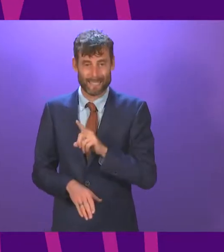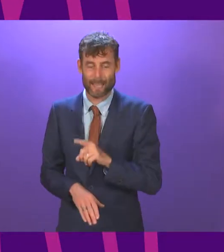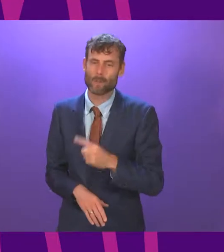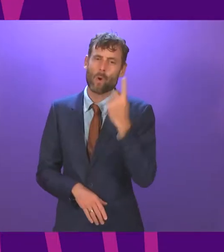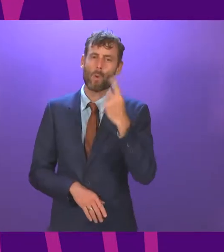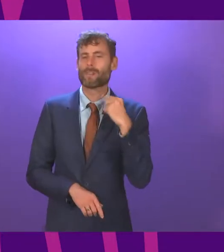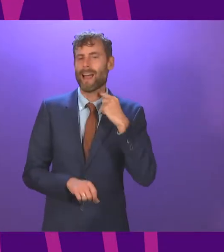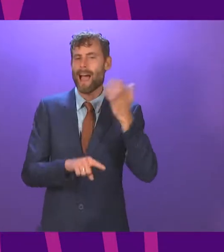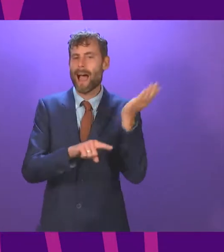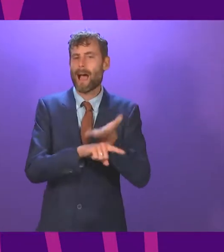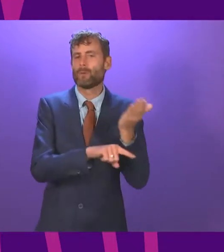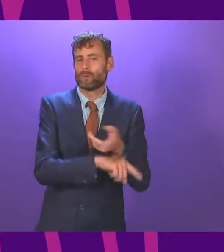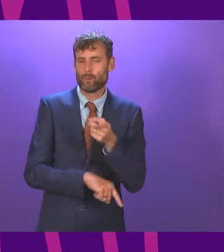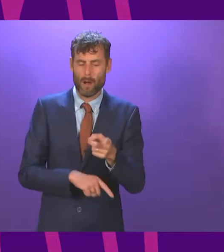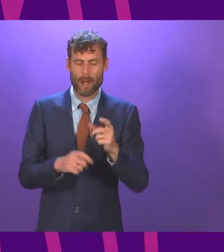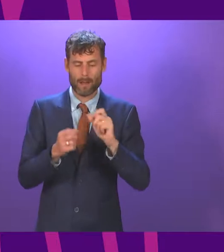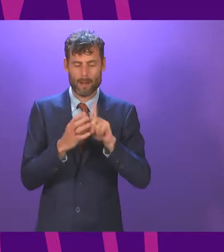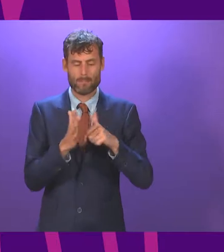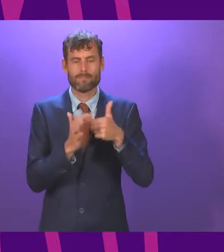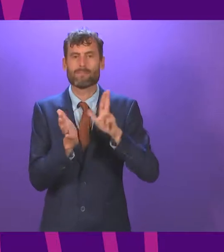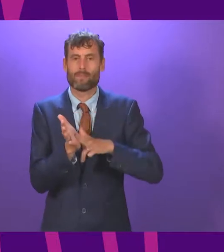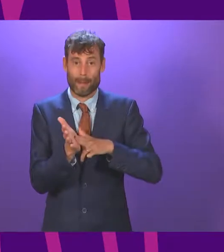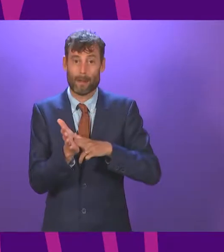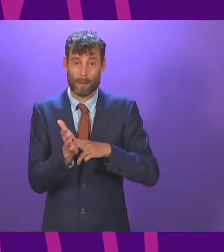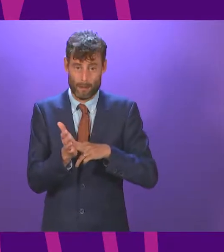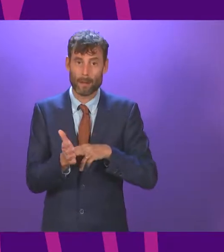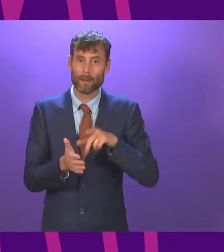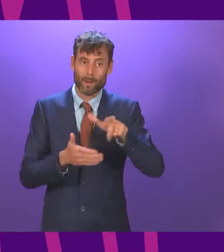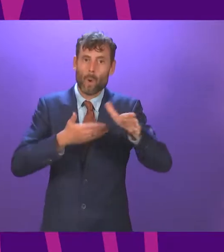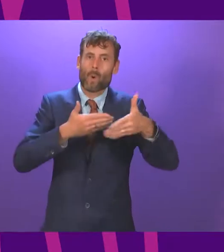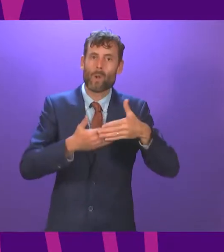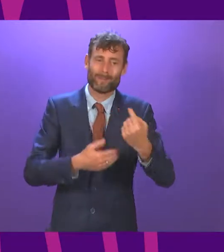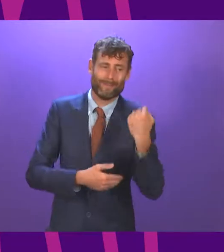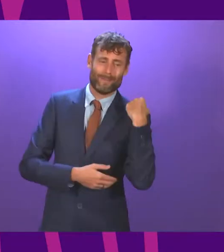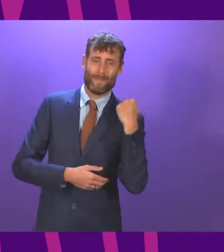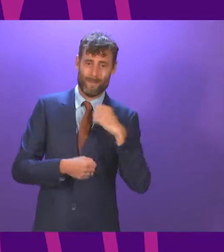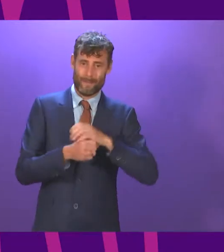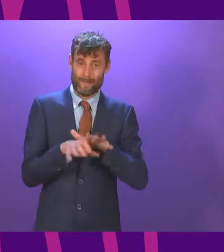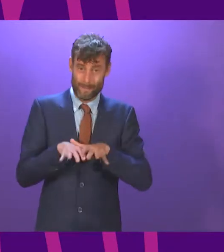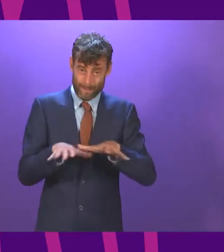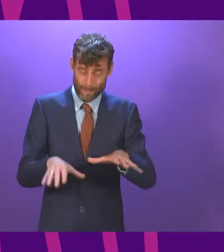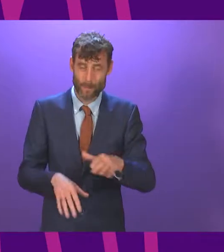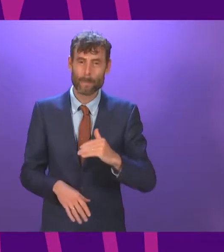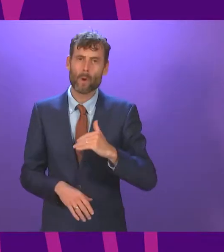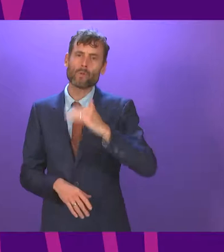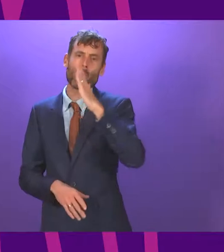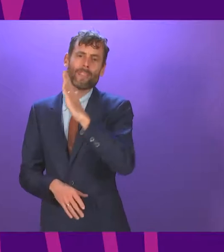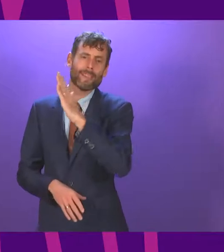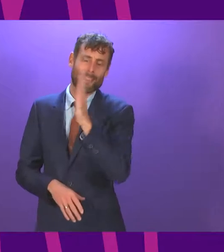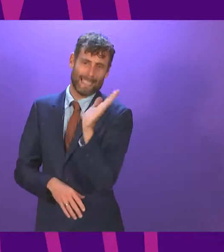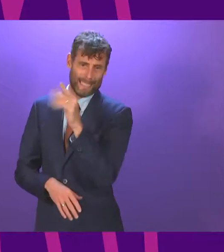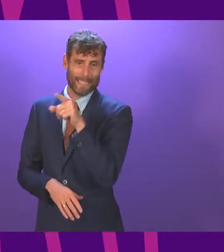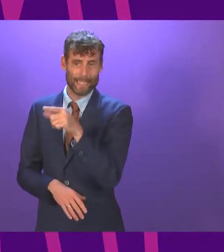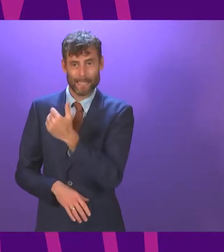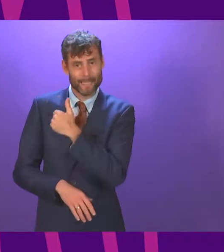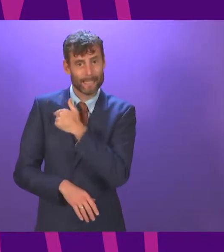following a COVID-19 outbreak in March, I was contacted by the North East NUFS for help. I